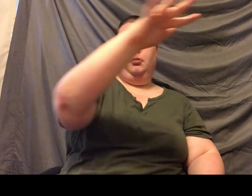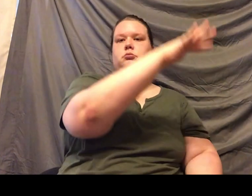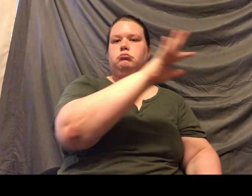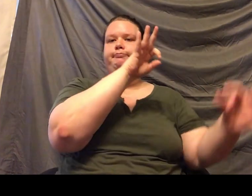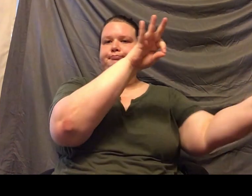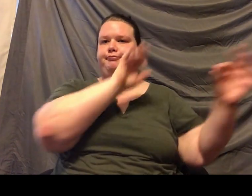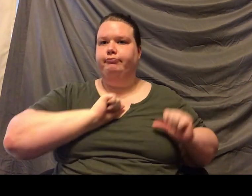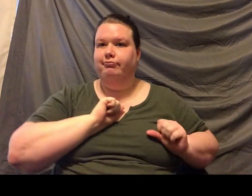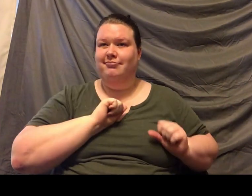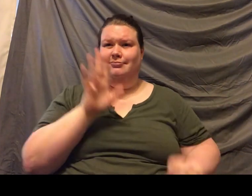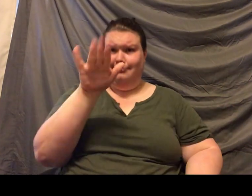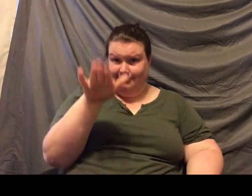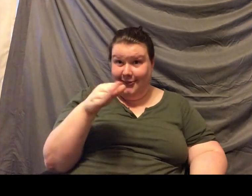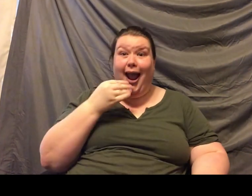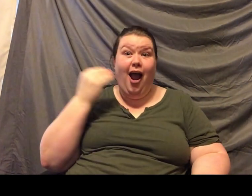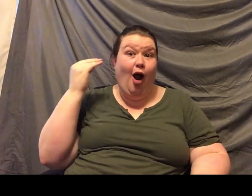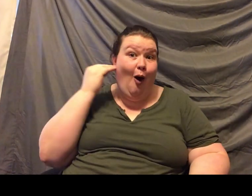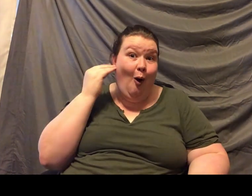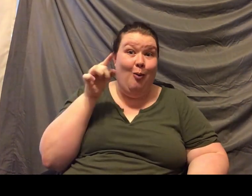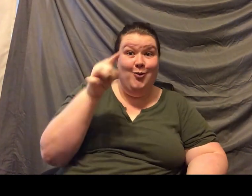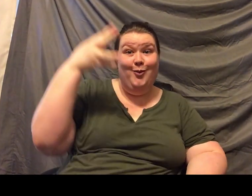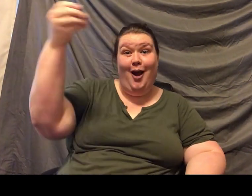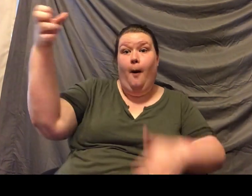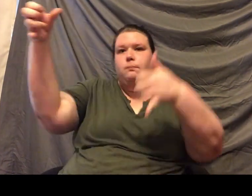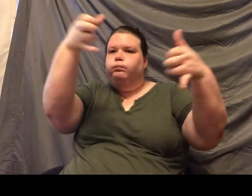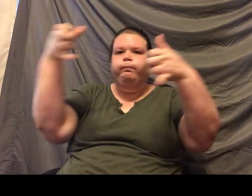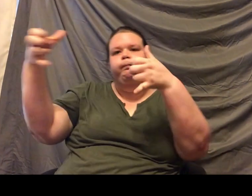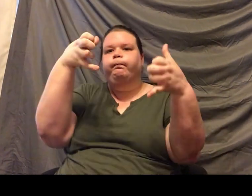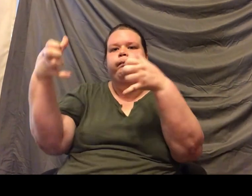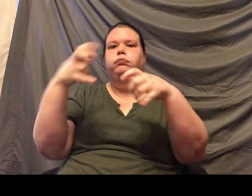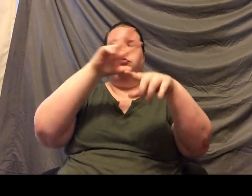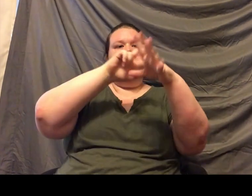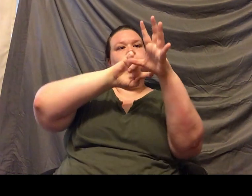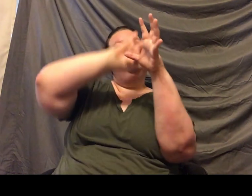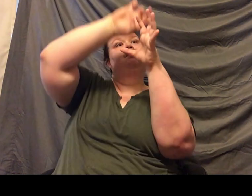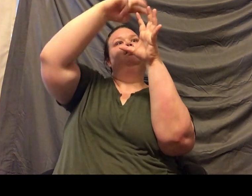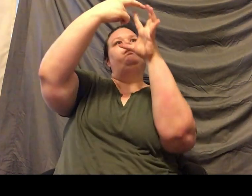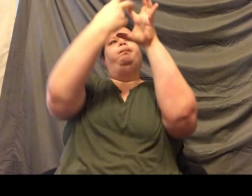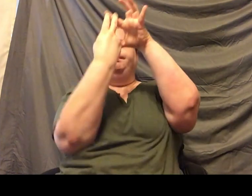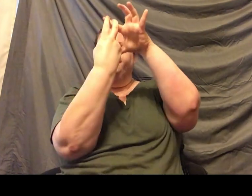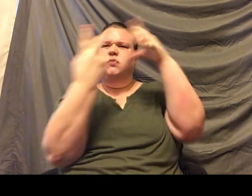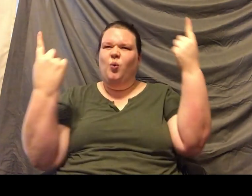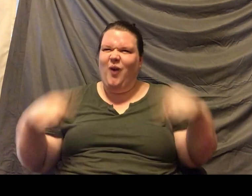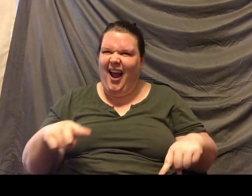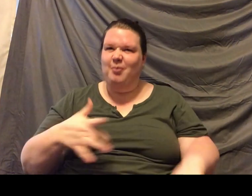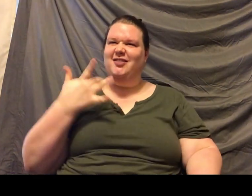ironic. Think about it, kids. At home, if you are hanging upside down, you're on a jungle gym, right, and you're hanging upside down. What happens? Do you get kind of